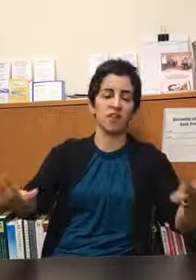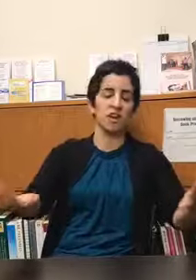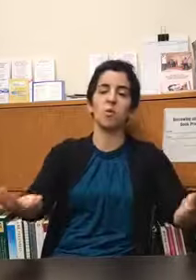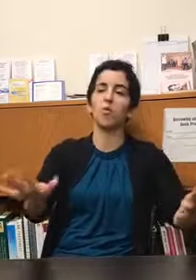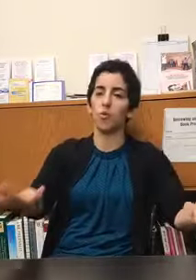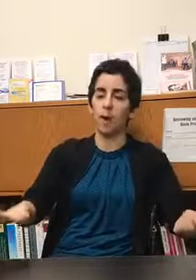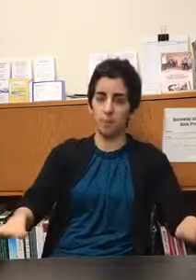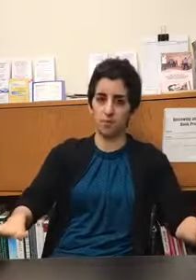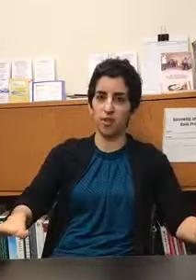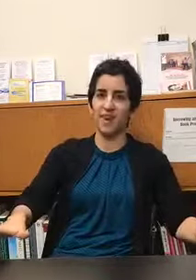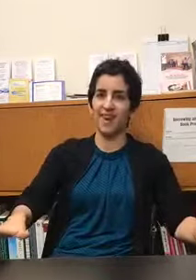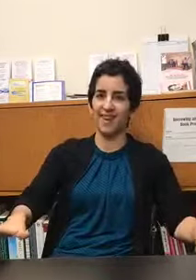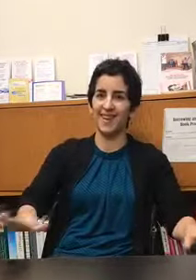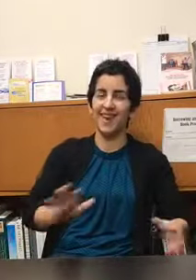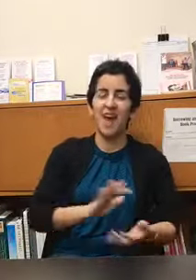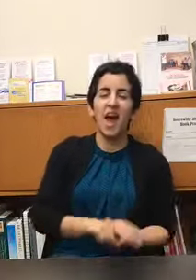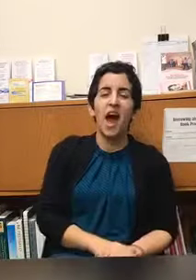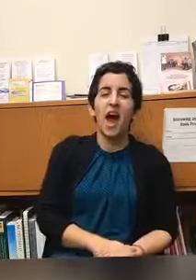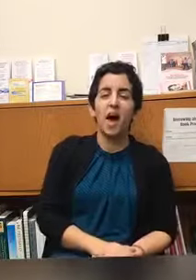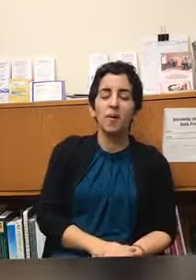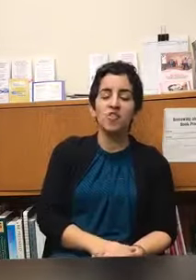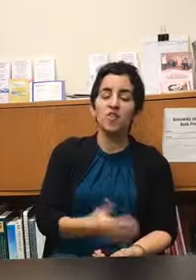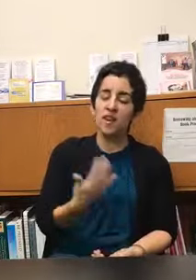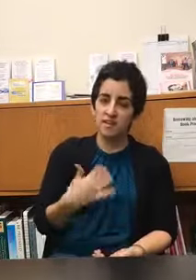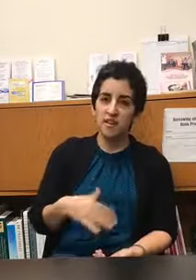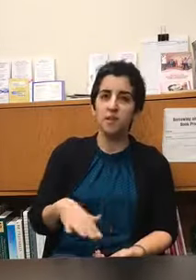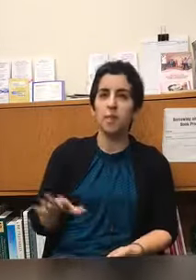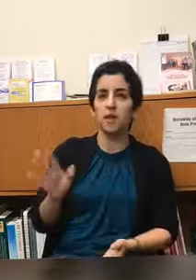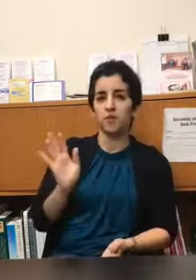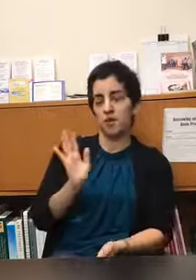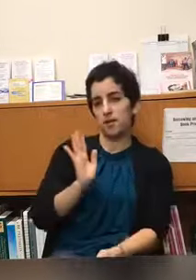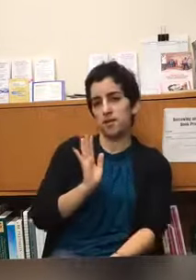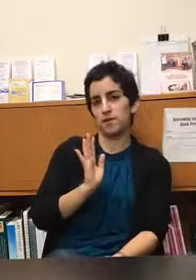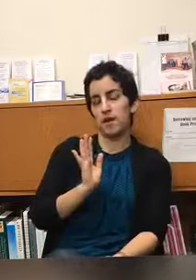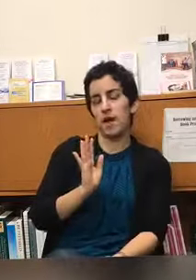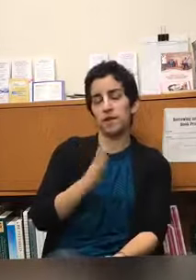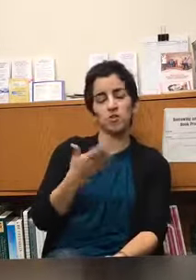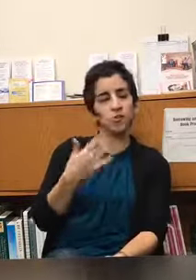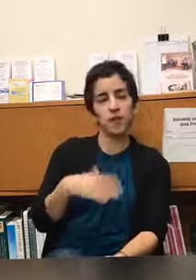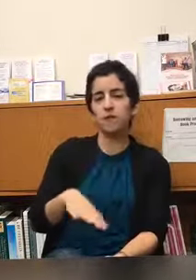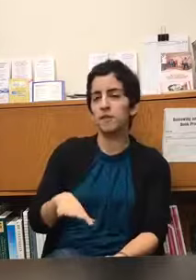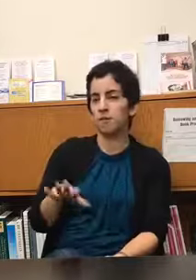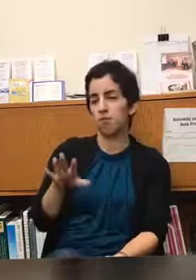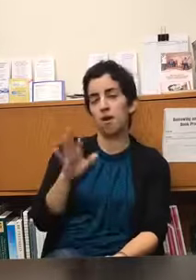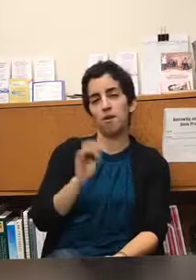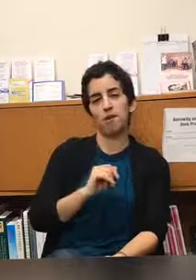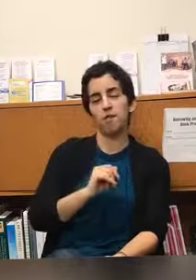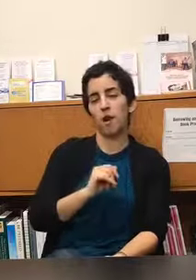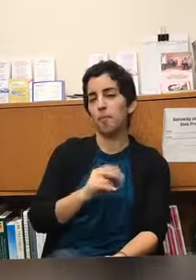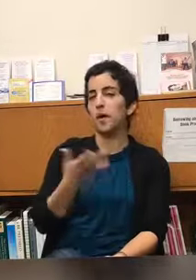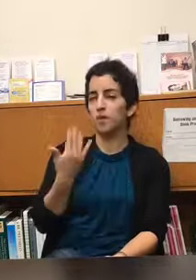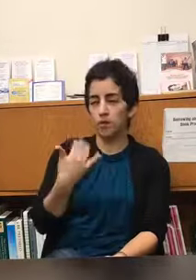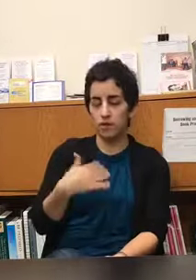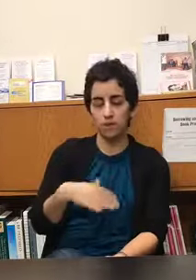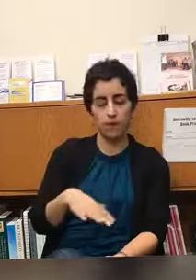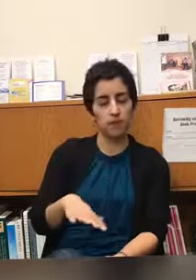like oh crap i'm thinking um and so the idea in mindfulness and you'll find this in a lot of mindfulness based